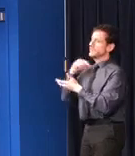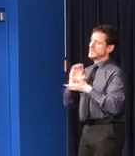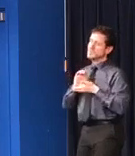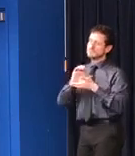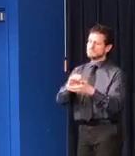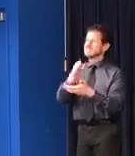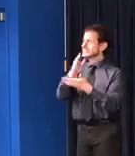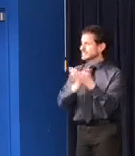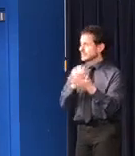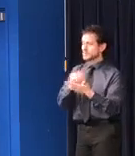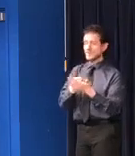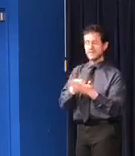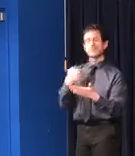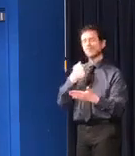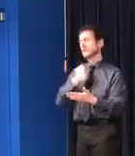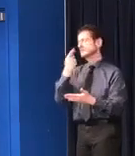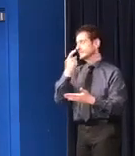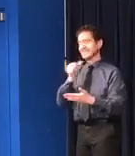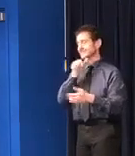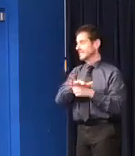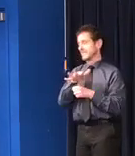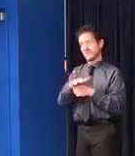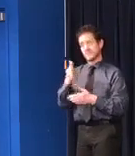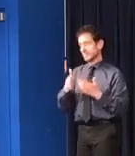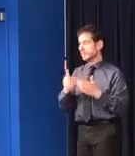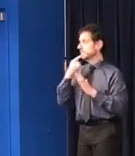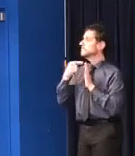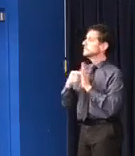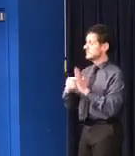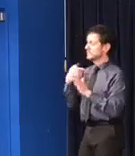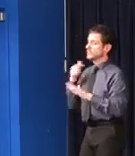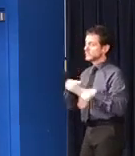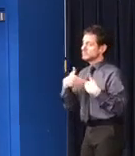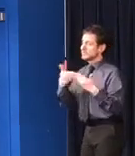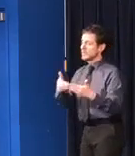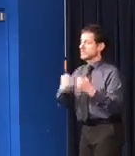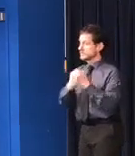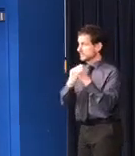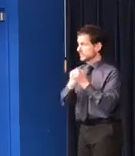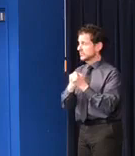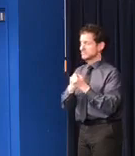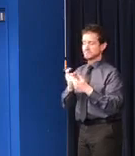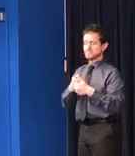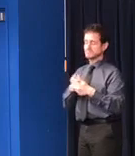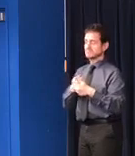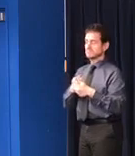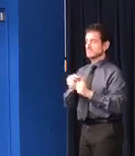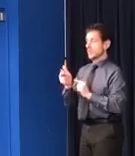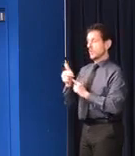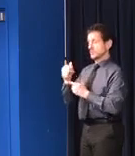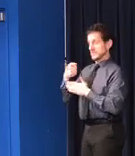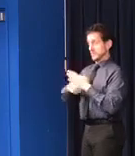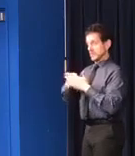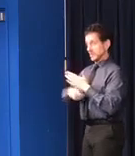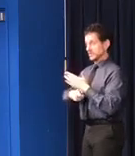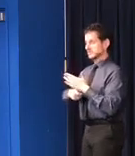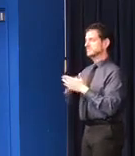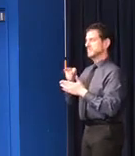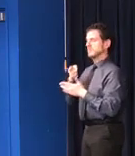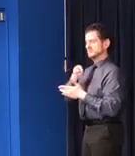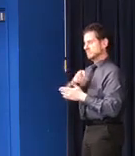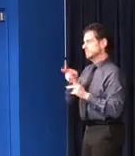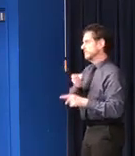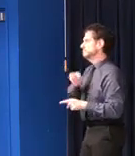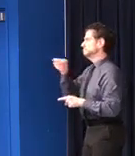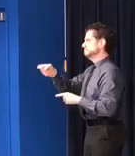and beyond. Some examples of support may include hotel and motel costs as temporary